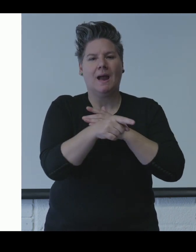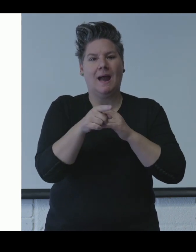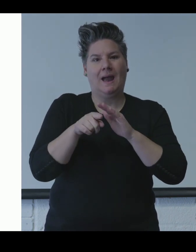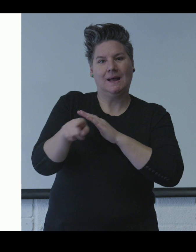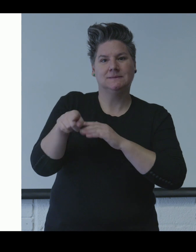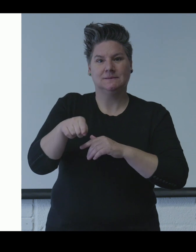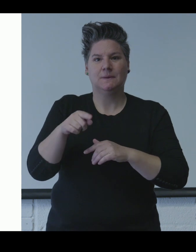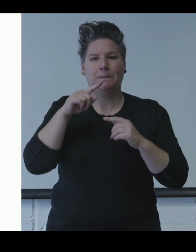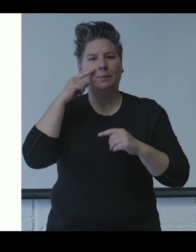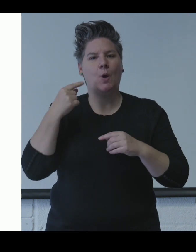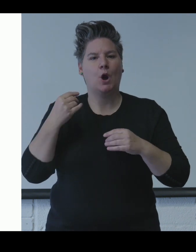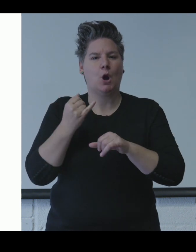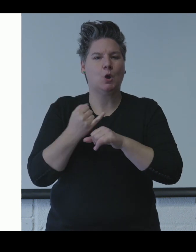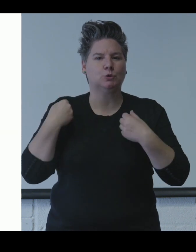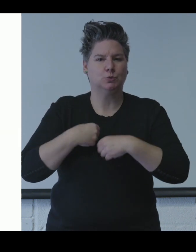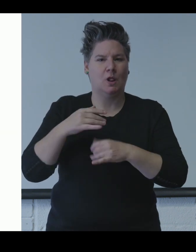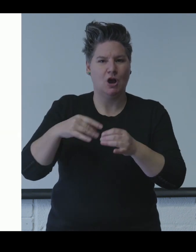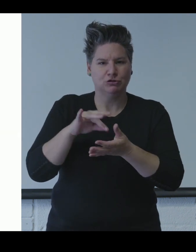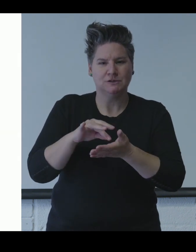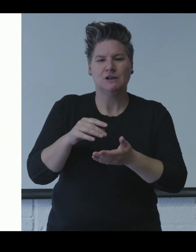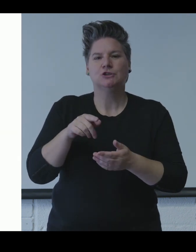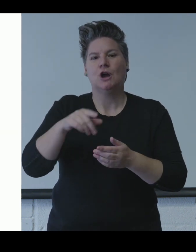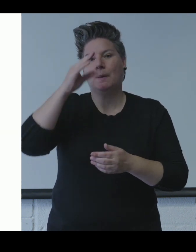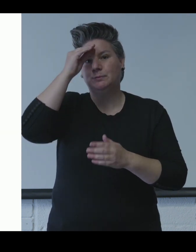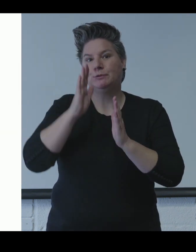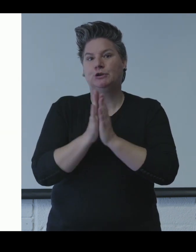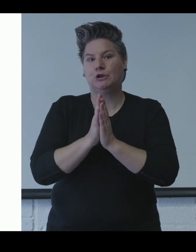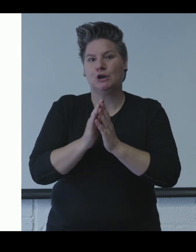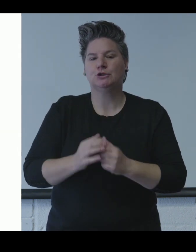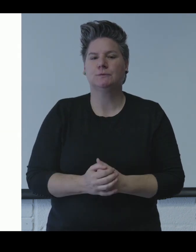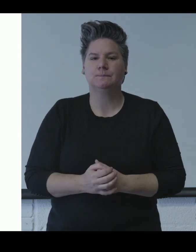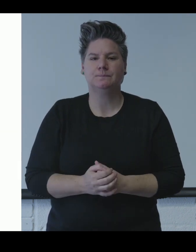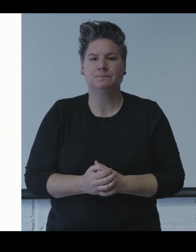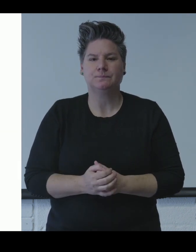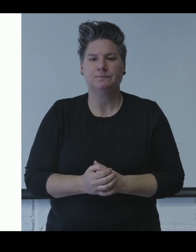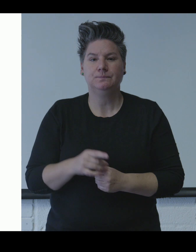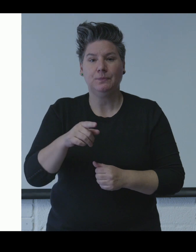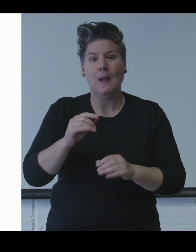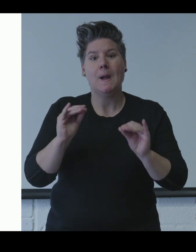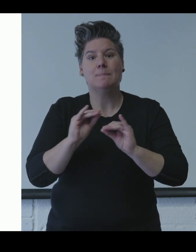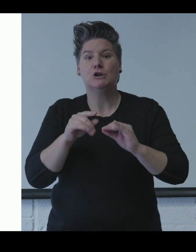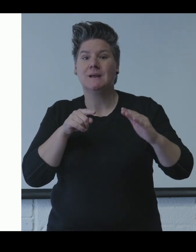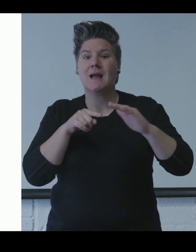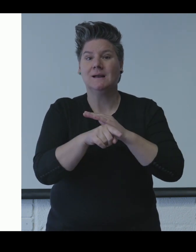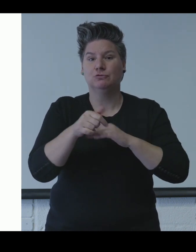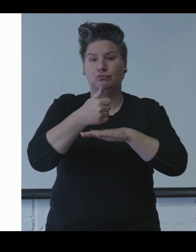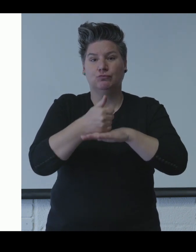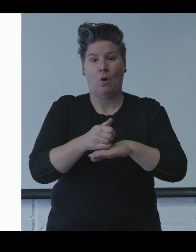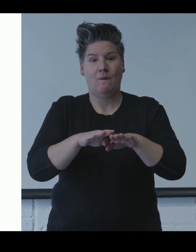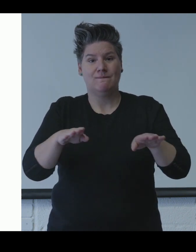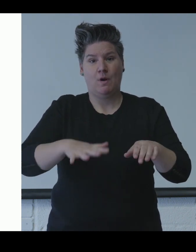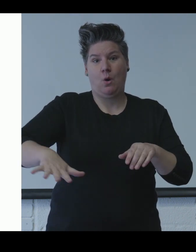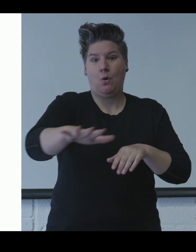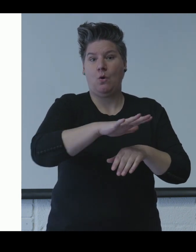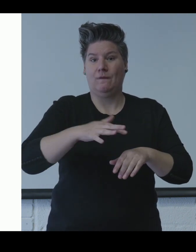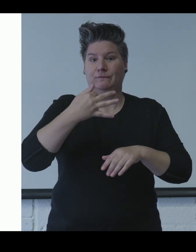Centre and the First Derry Presbyterian Church Complex. The emergency exits on the ground floor are located at the front, back and sides of the